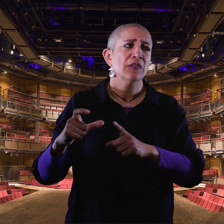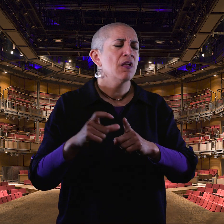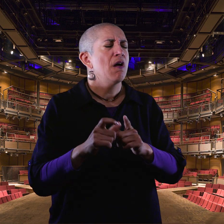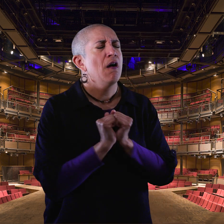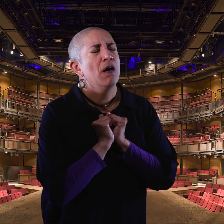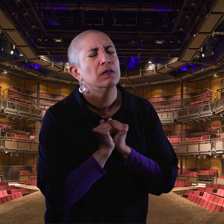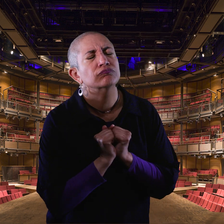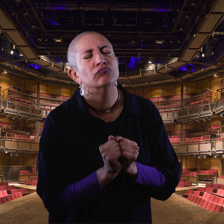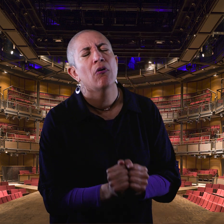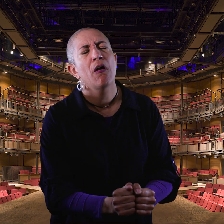in return for their hospitality.